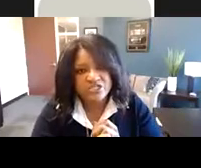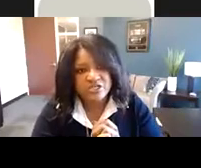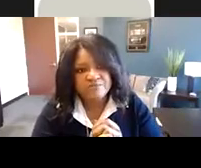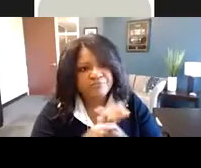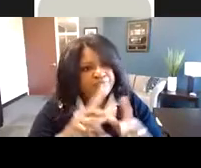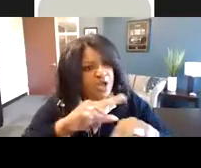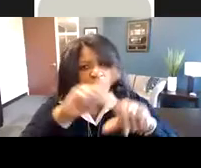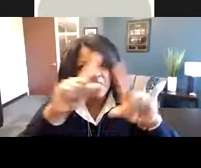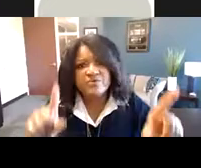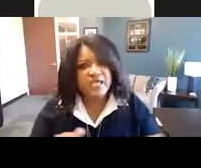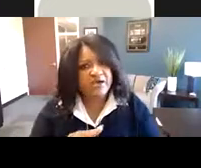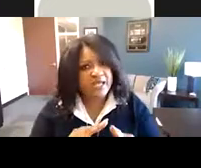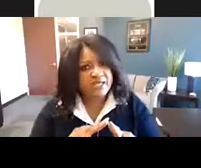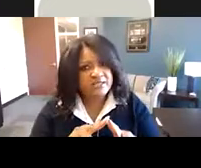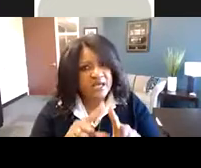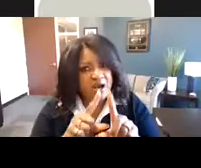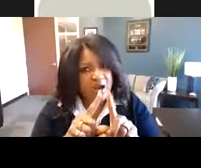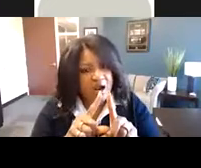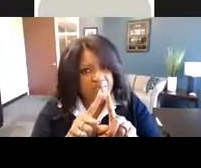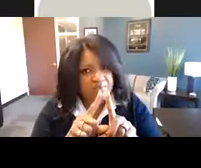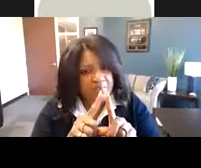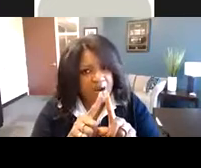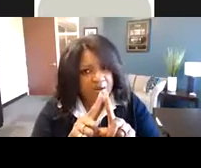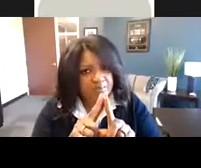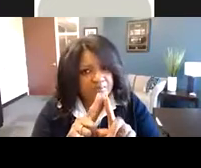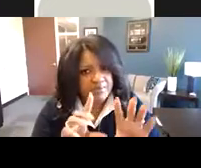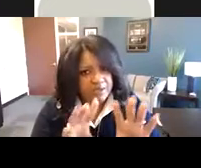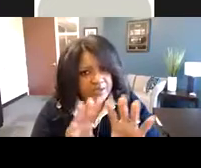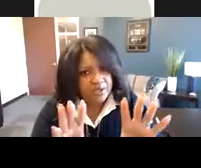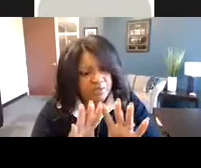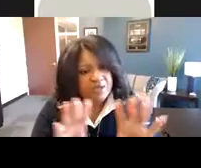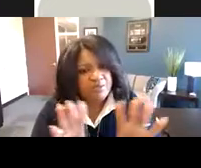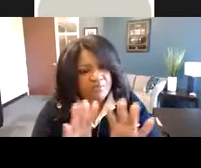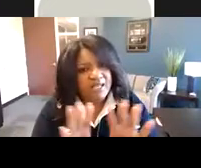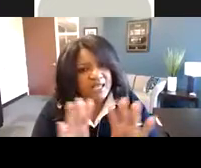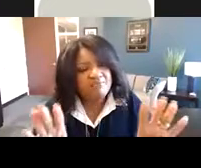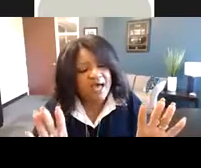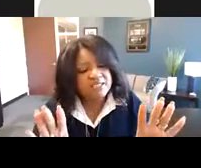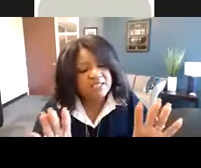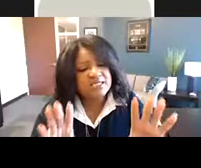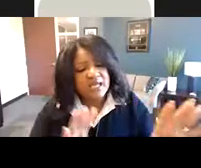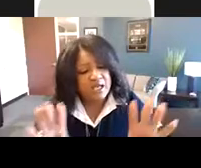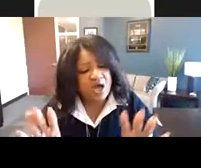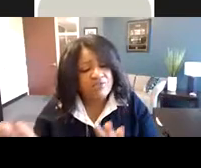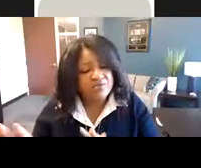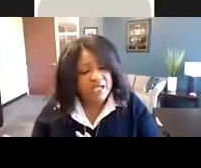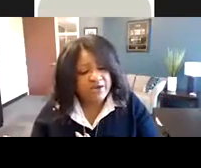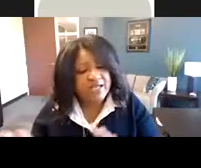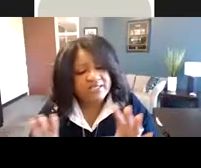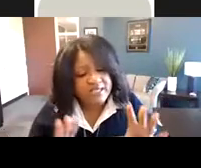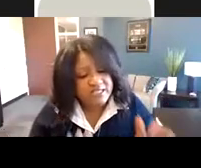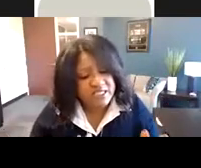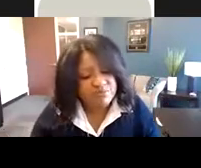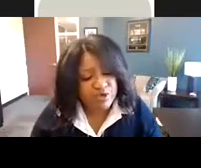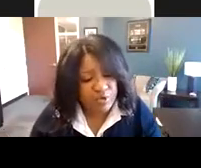presentation, all of those areas are, you know, people are being impacted in all of those